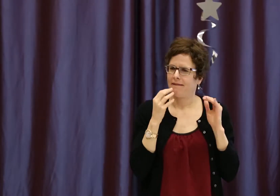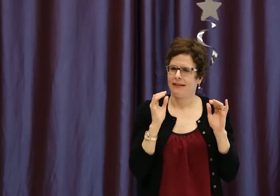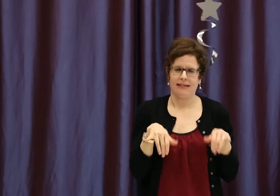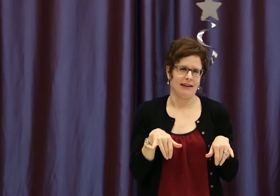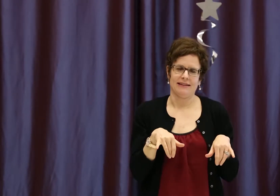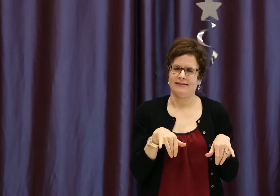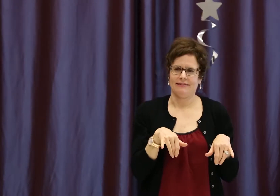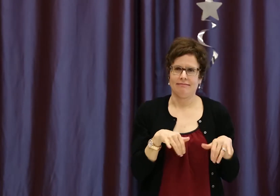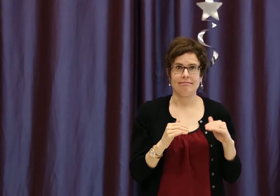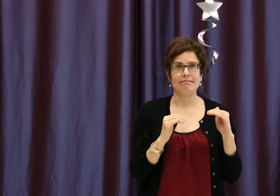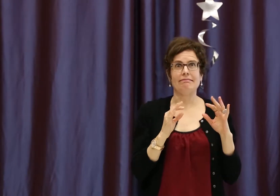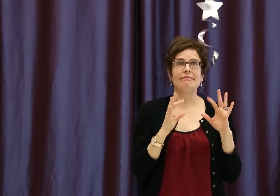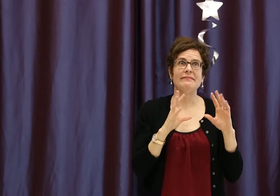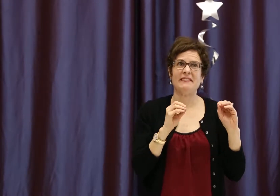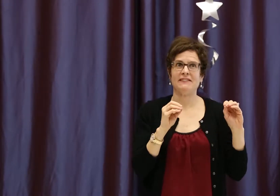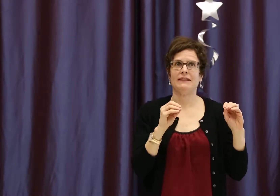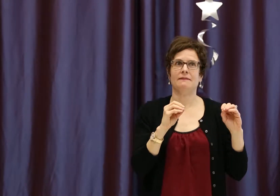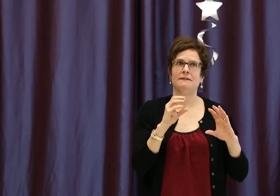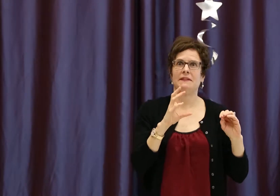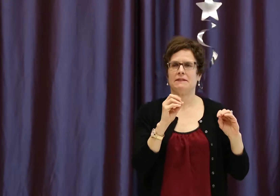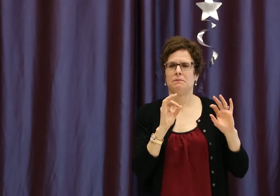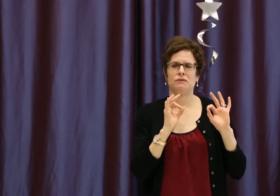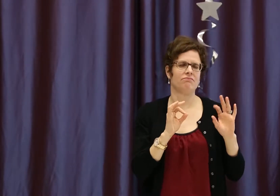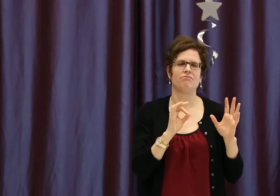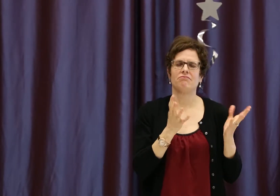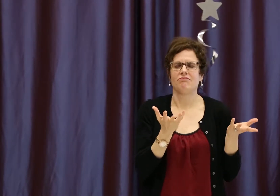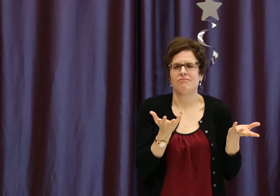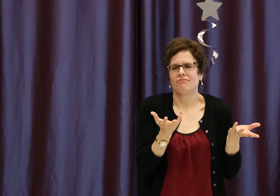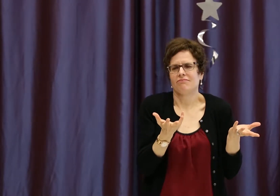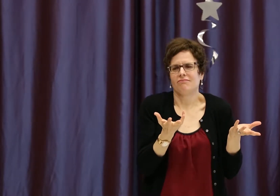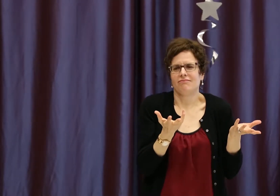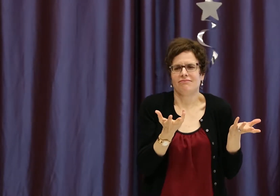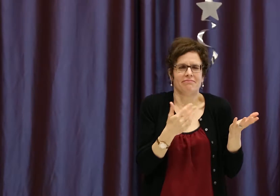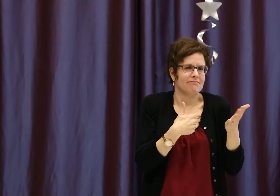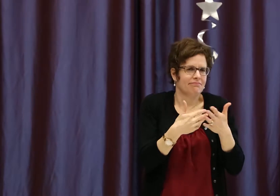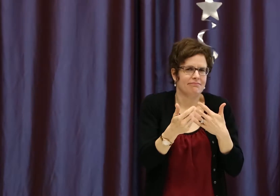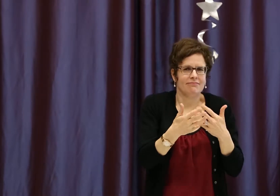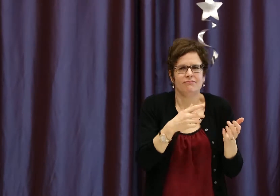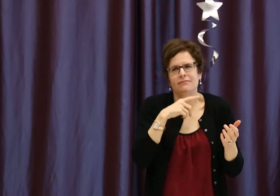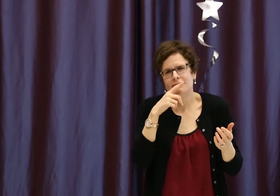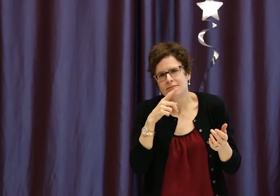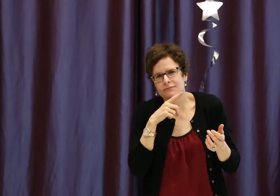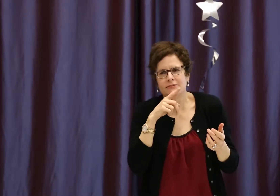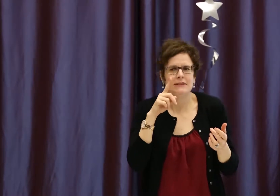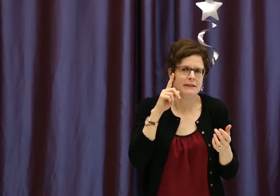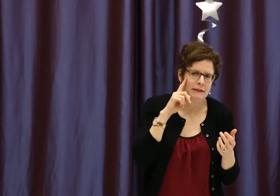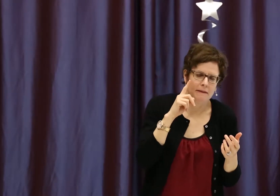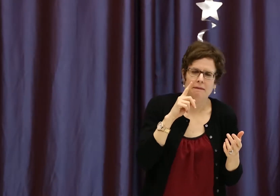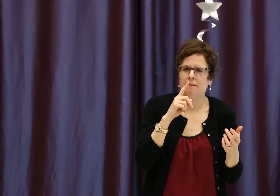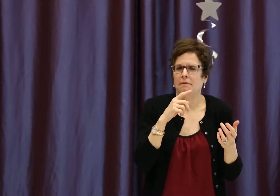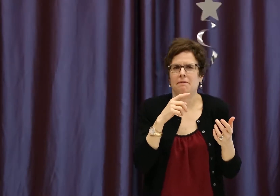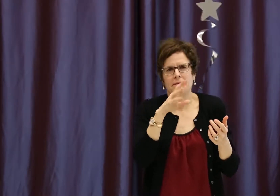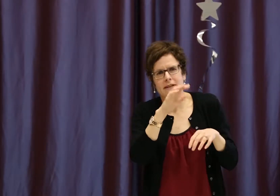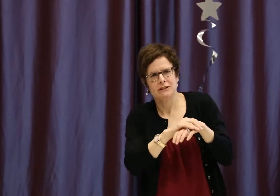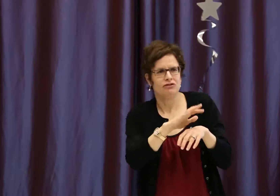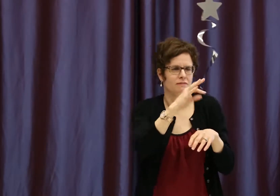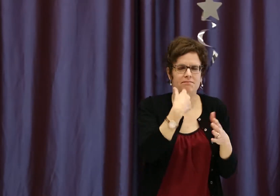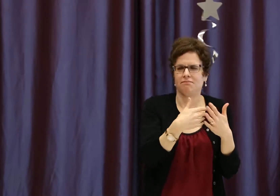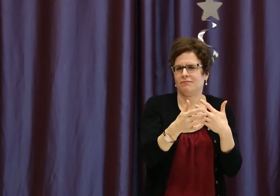There aren't many individuals out there that have exact bilingualism in each language. Whether they're deaf or